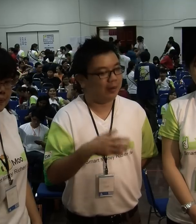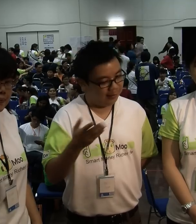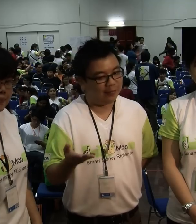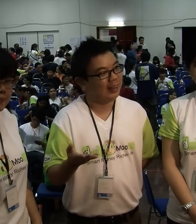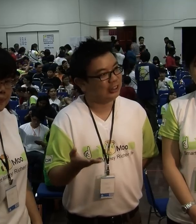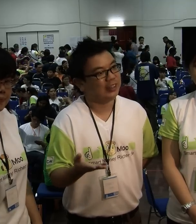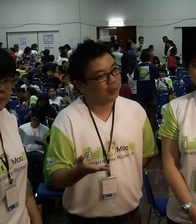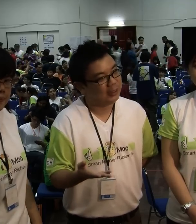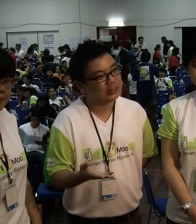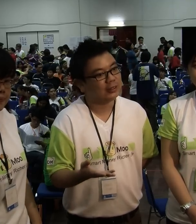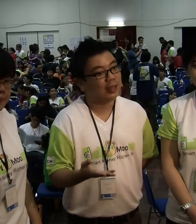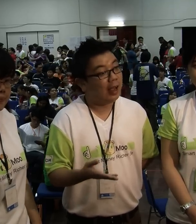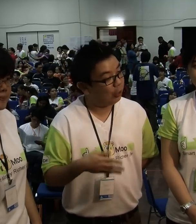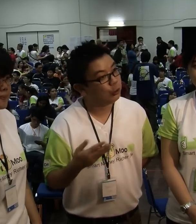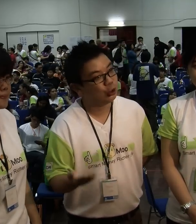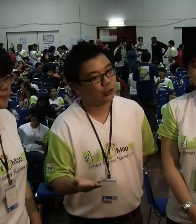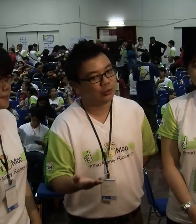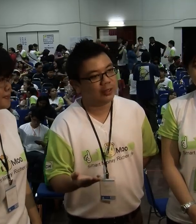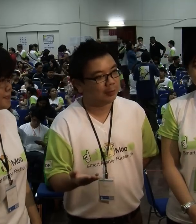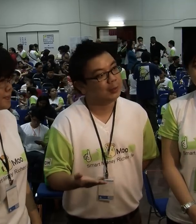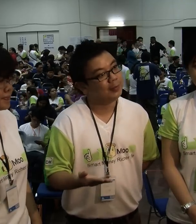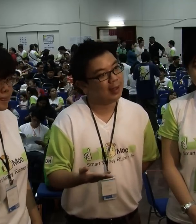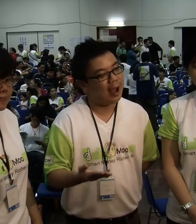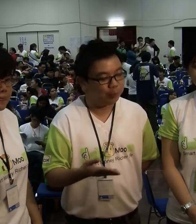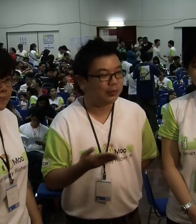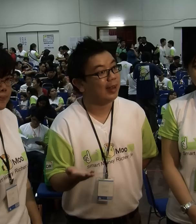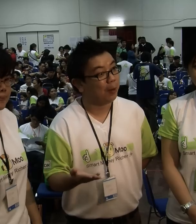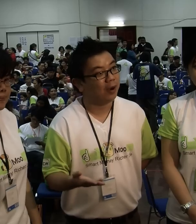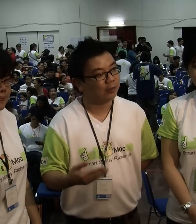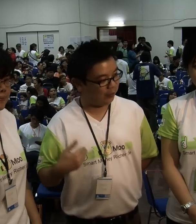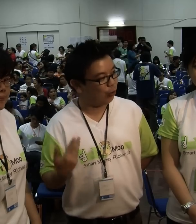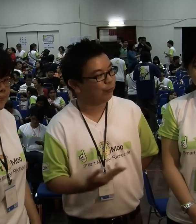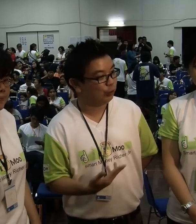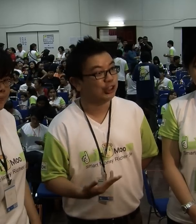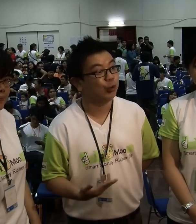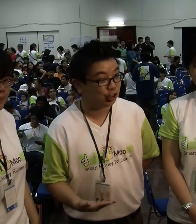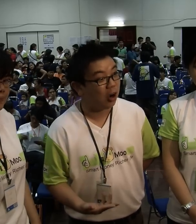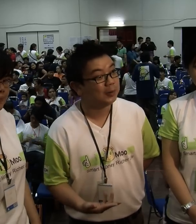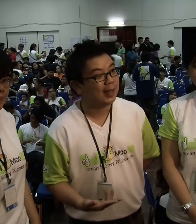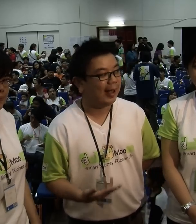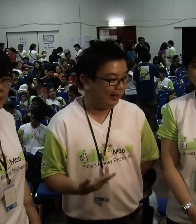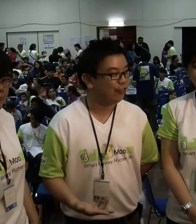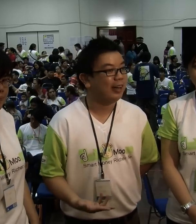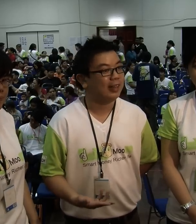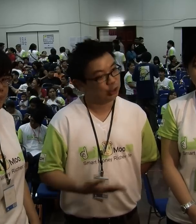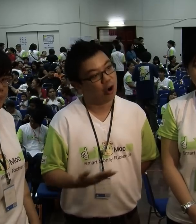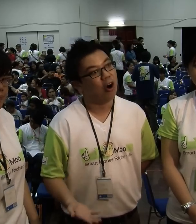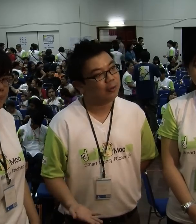financial information and also to keep them up to date about our future workshops and events and so on.